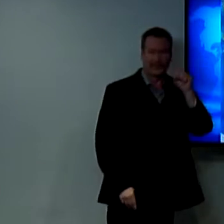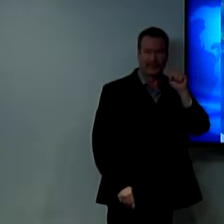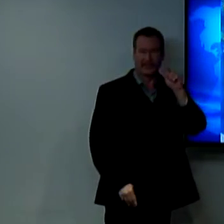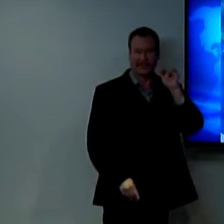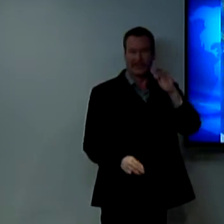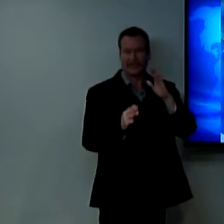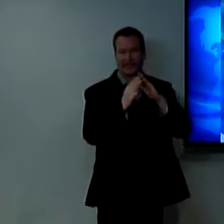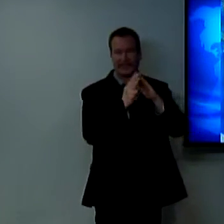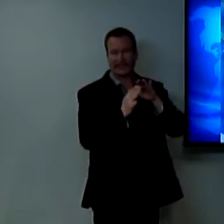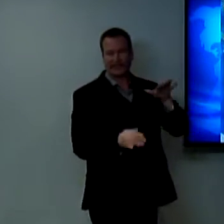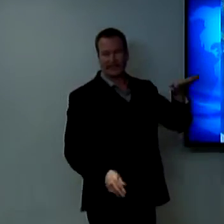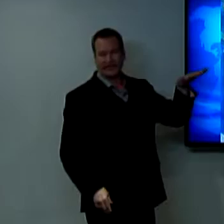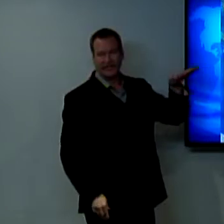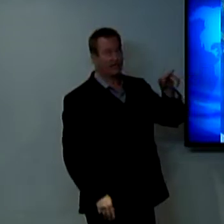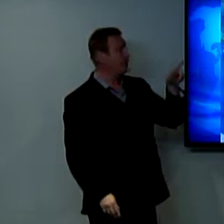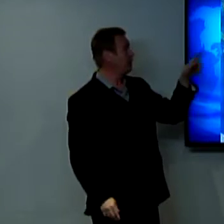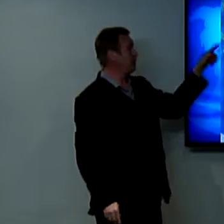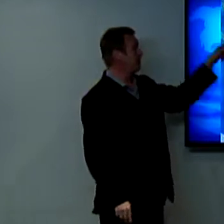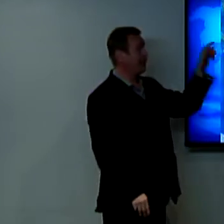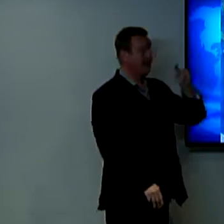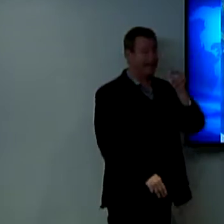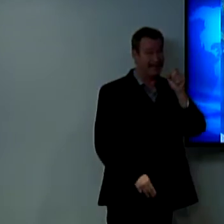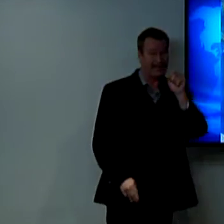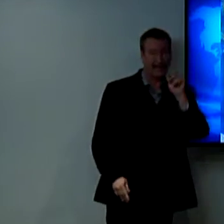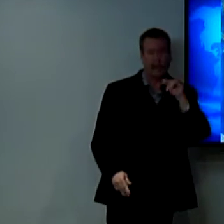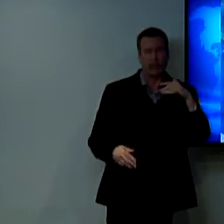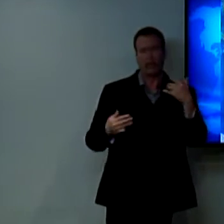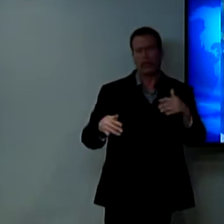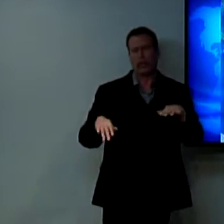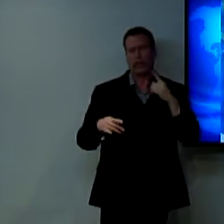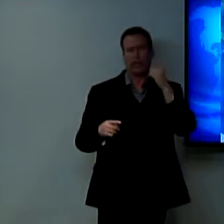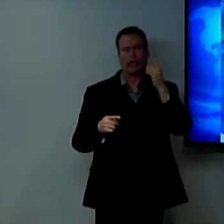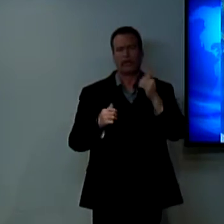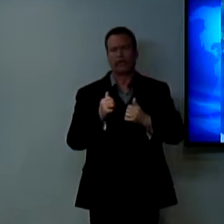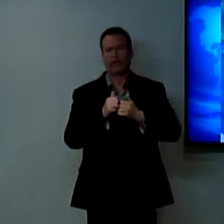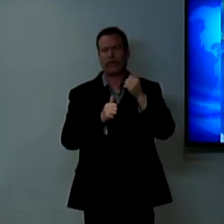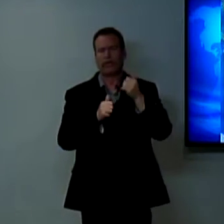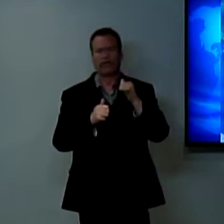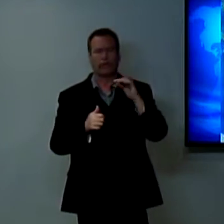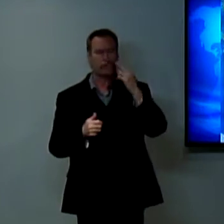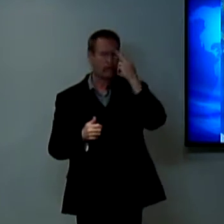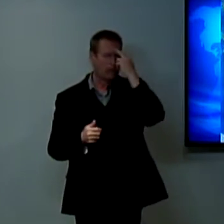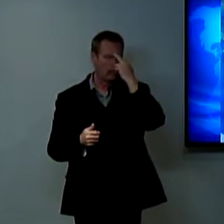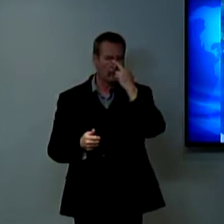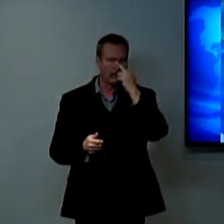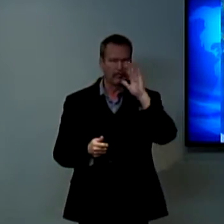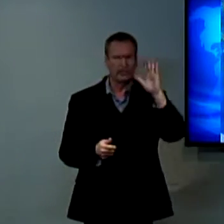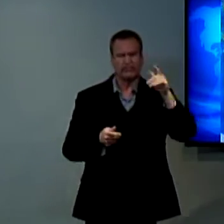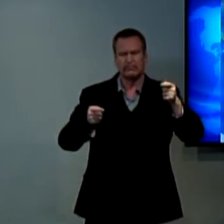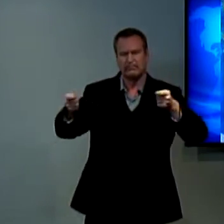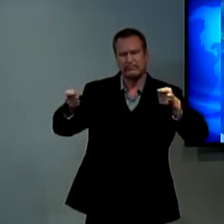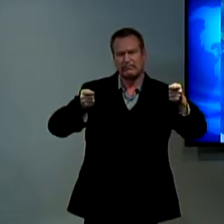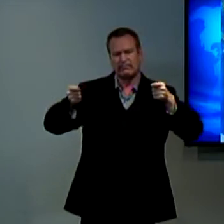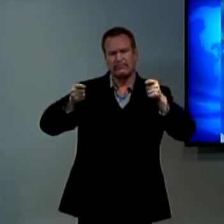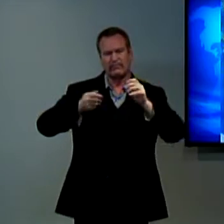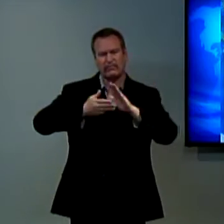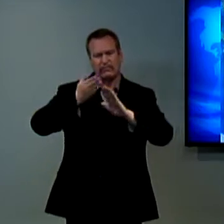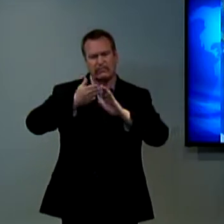up at Thessalonica and it was one it was under